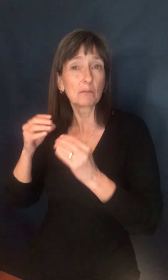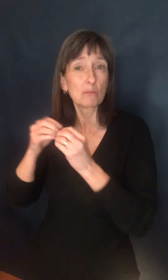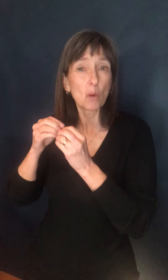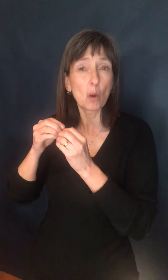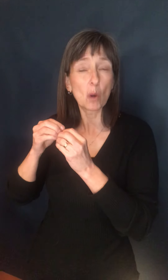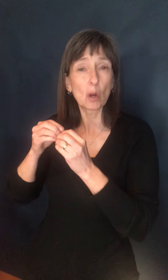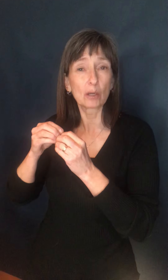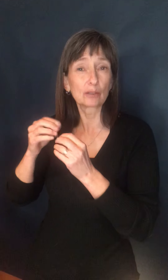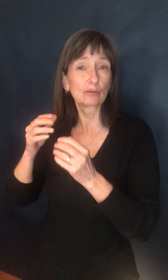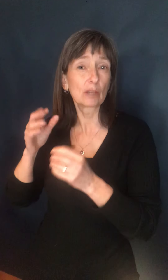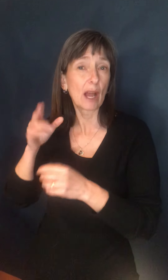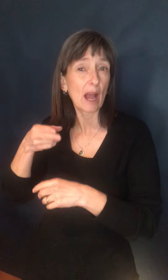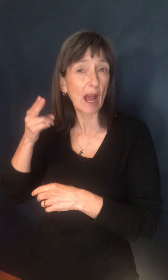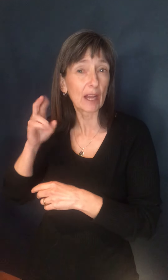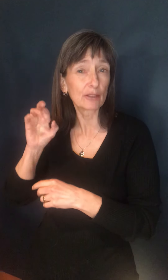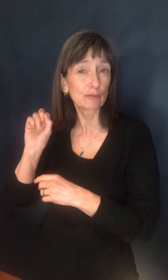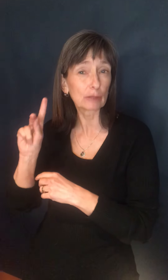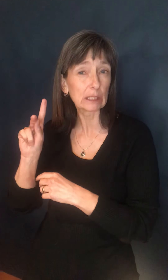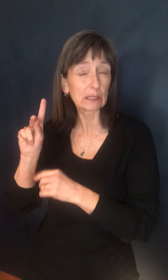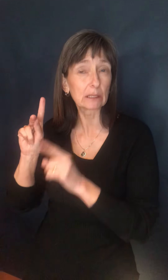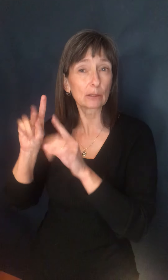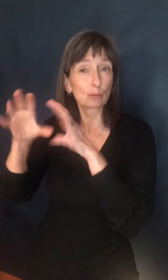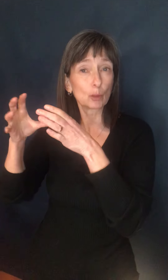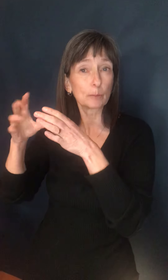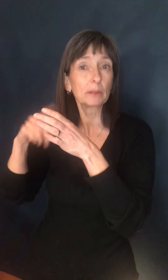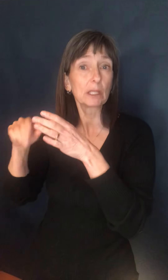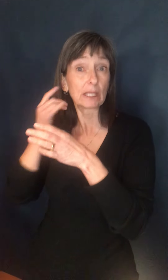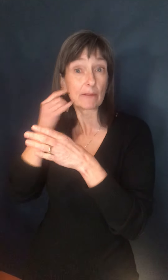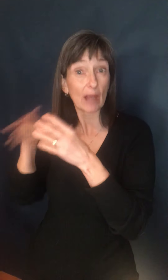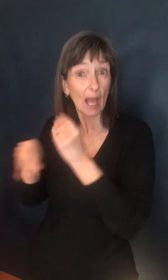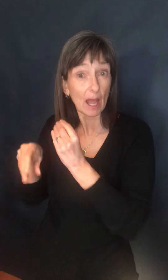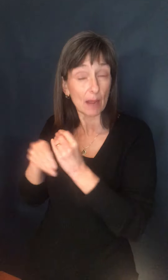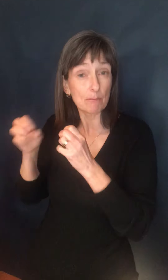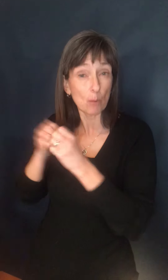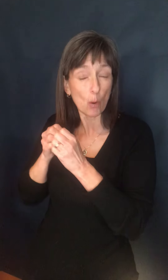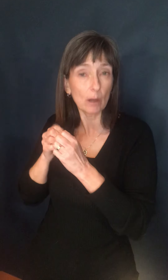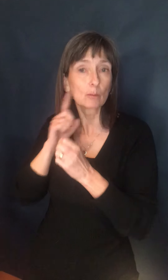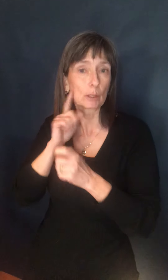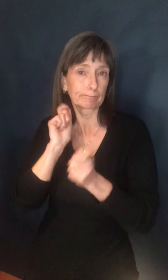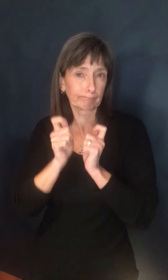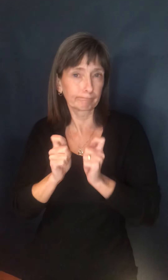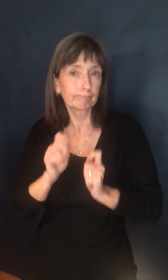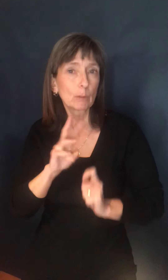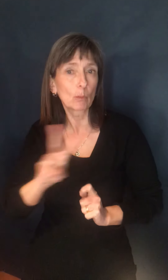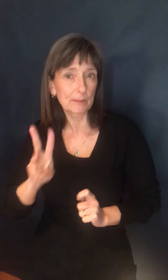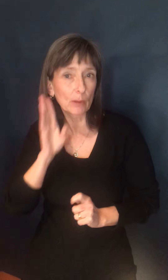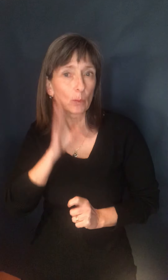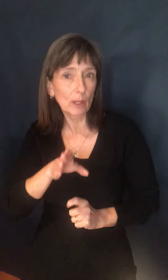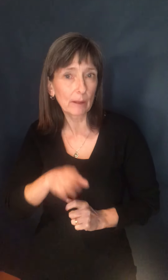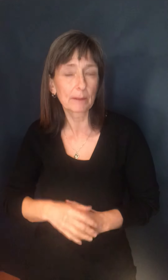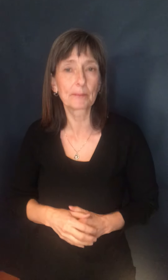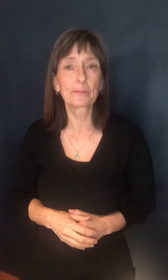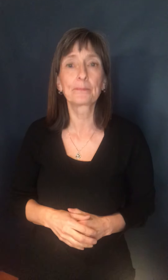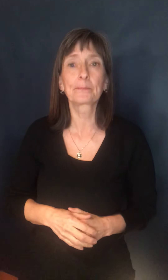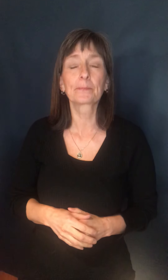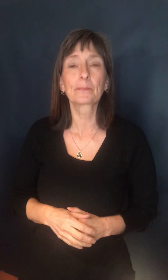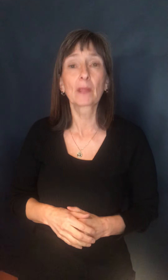we will update the website there as well. As the vaccine arrives, the